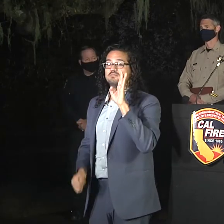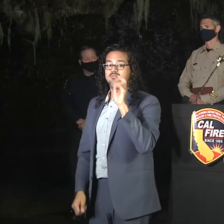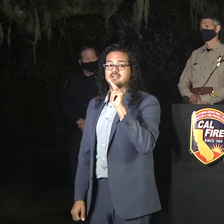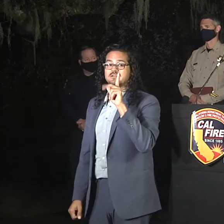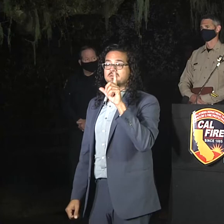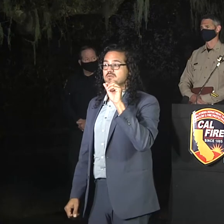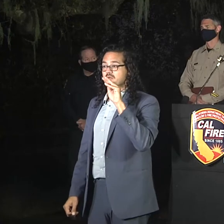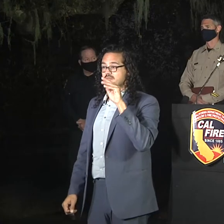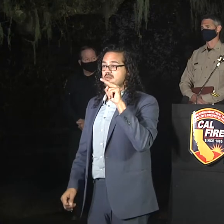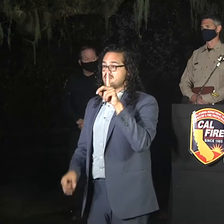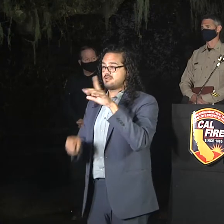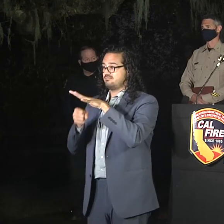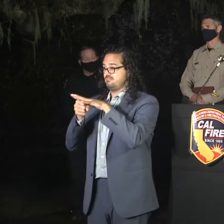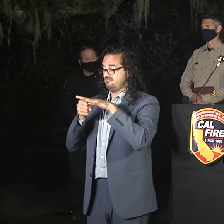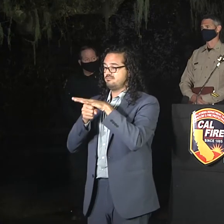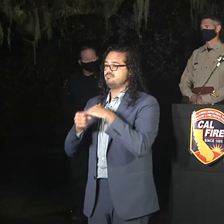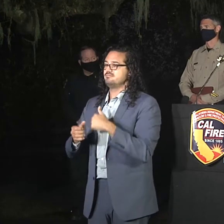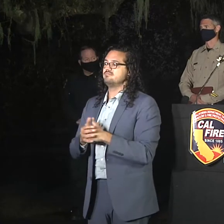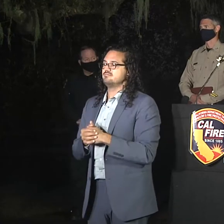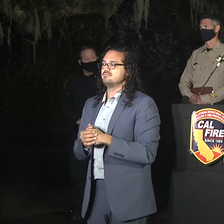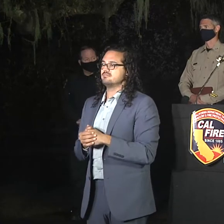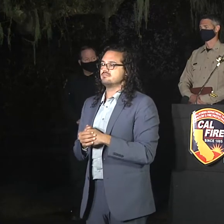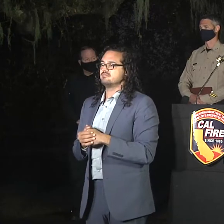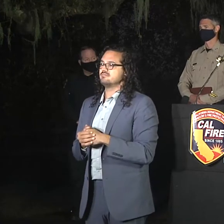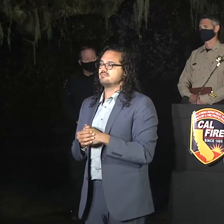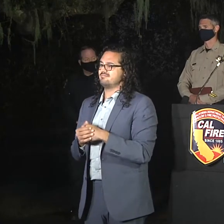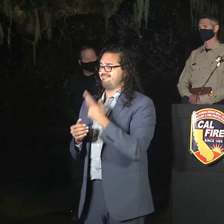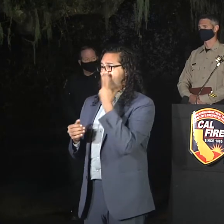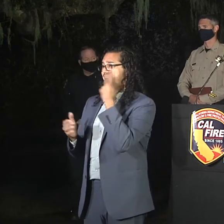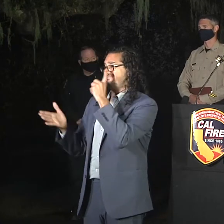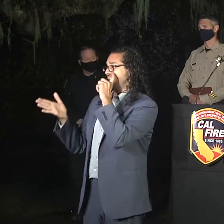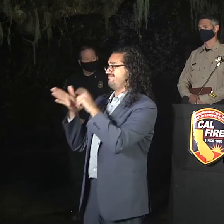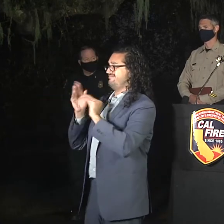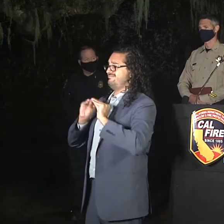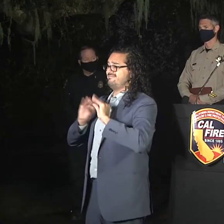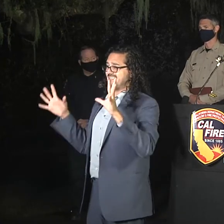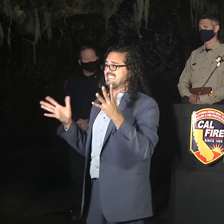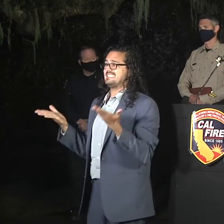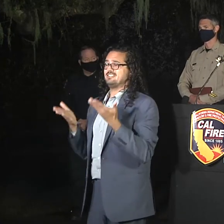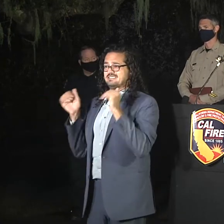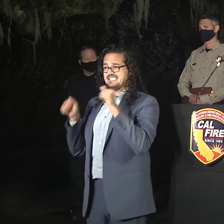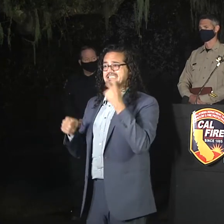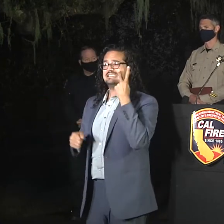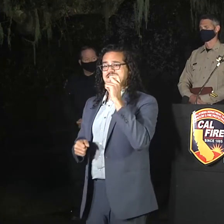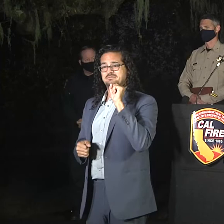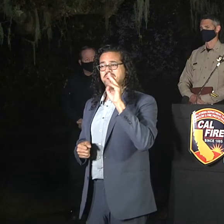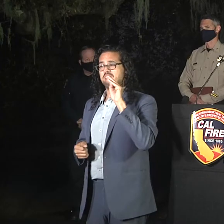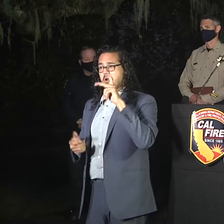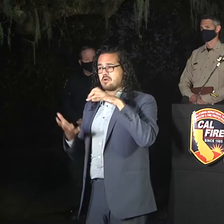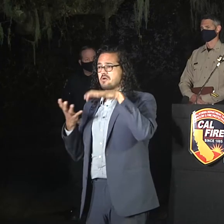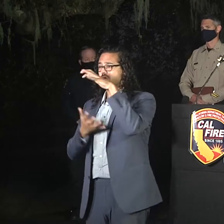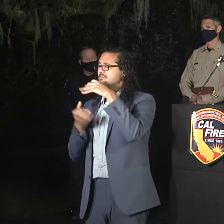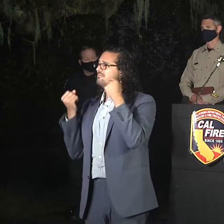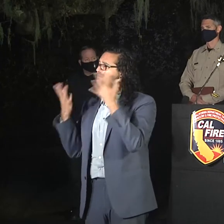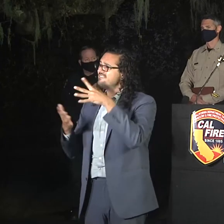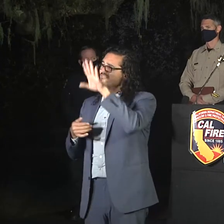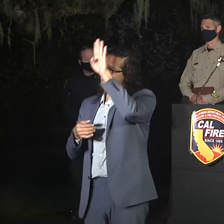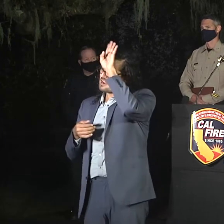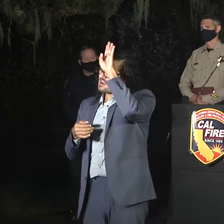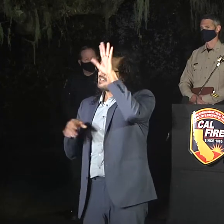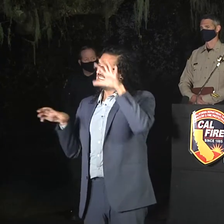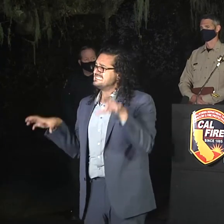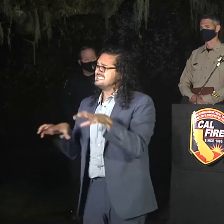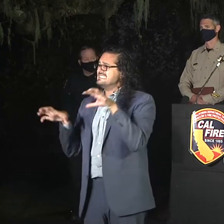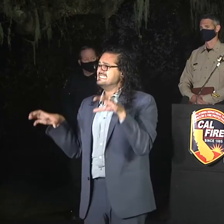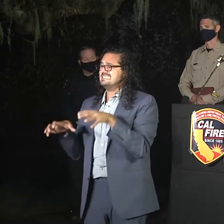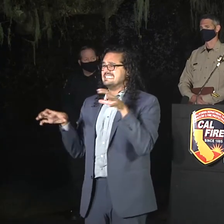firefighting forces on the ground and today you heard the operational plan. We're going to be doing later this afternoon some